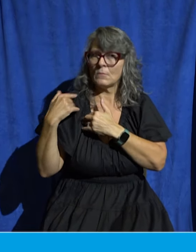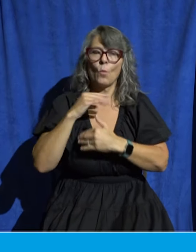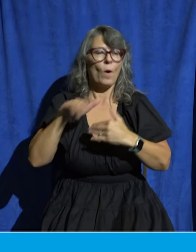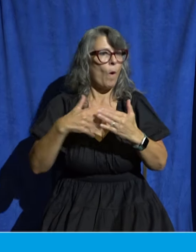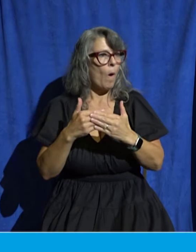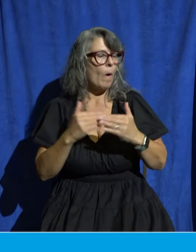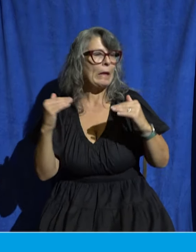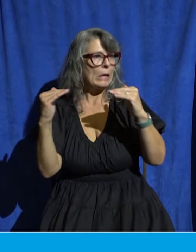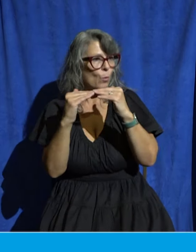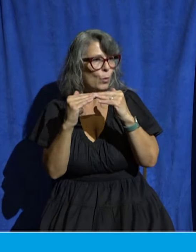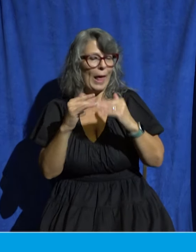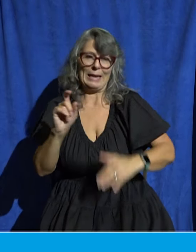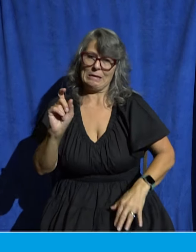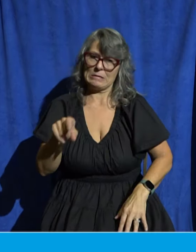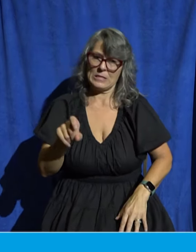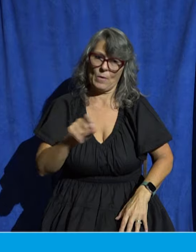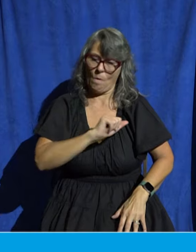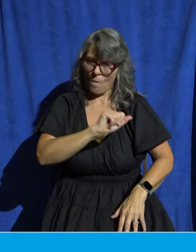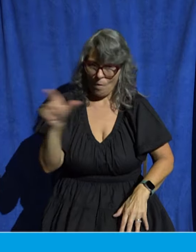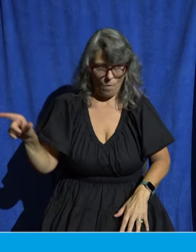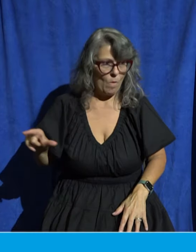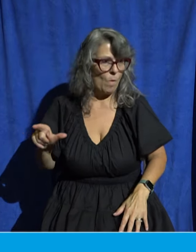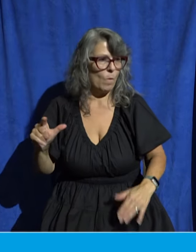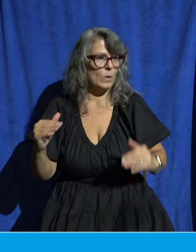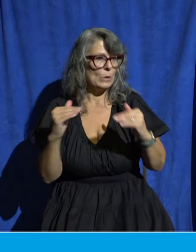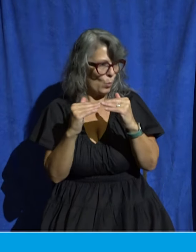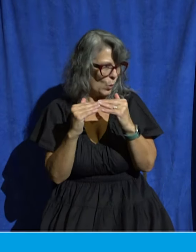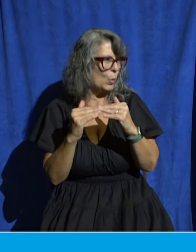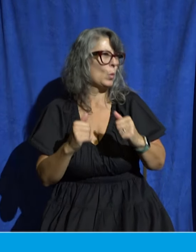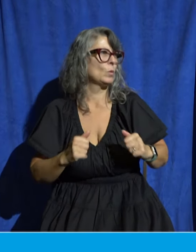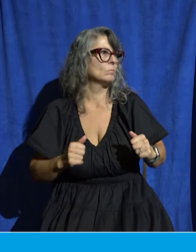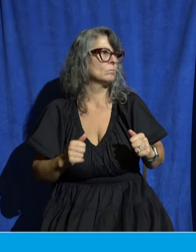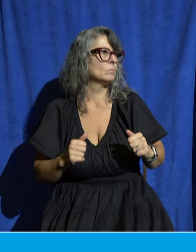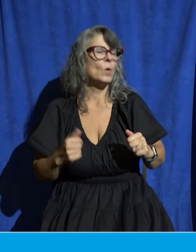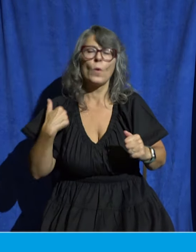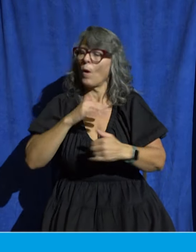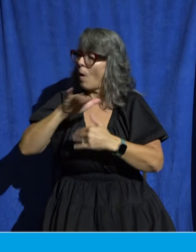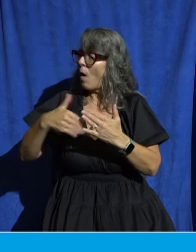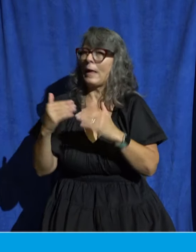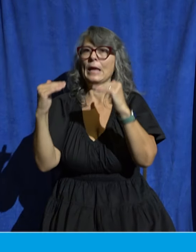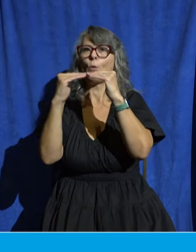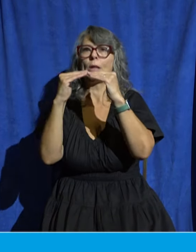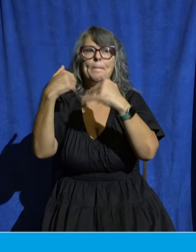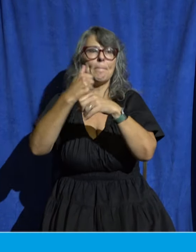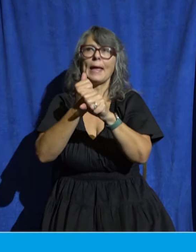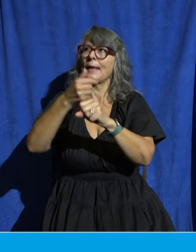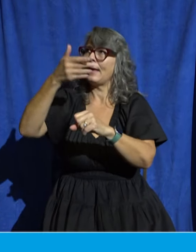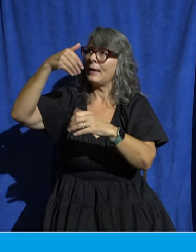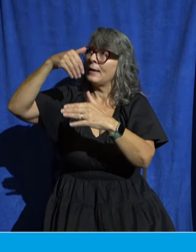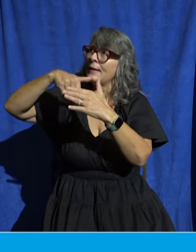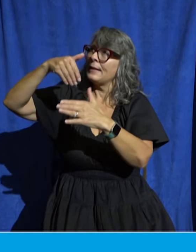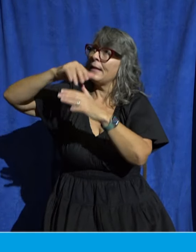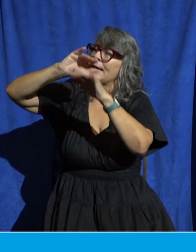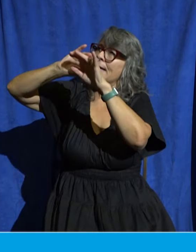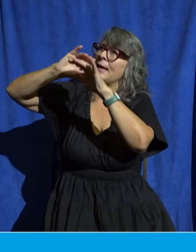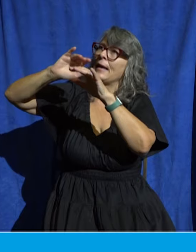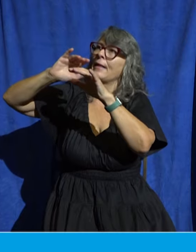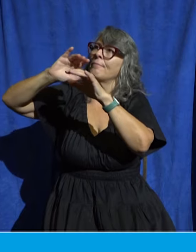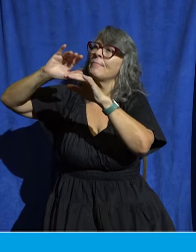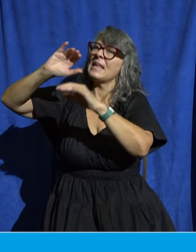No one's more important than the other. We're all equally made in the image of God. We're all sinners equally in need of his grace and none of us